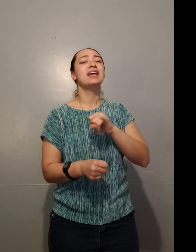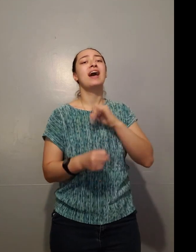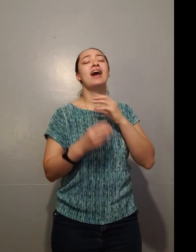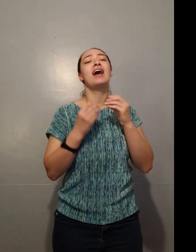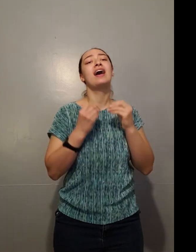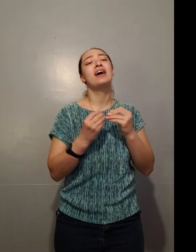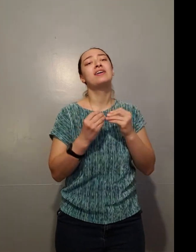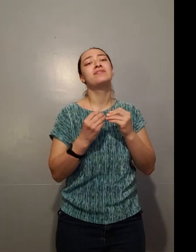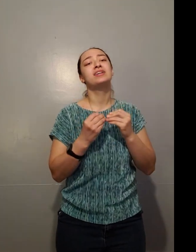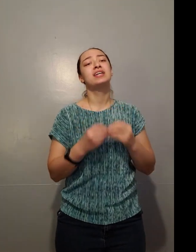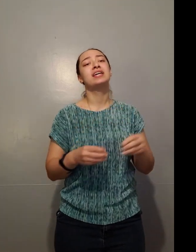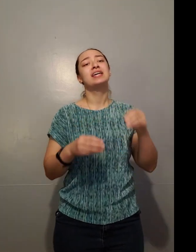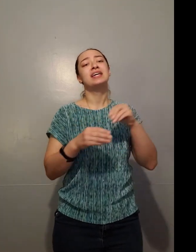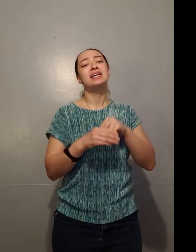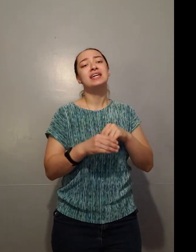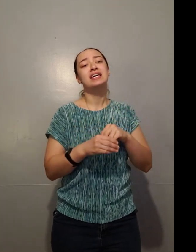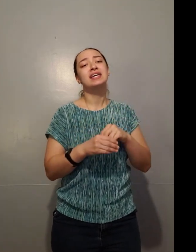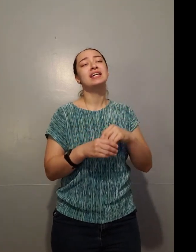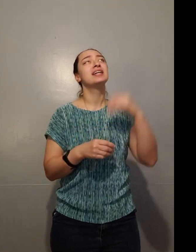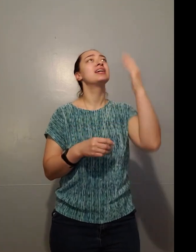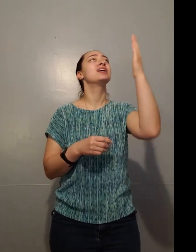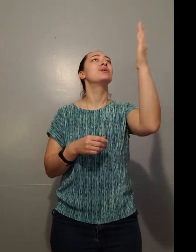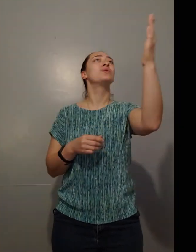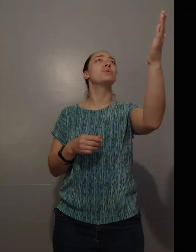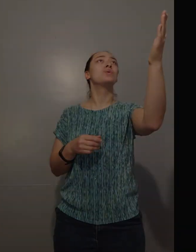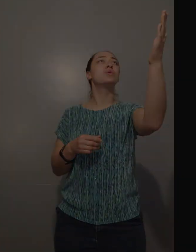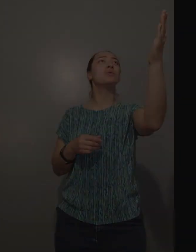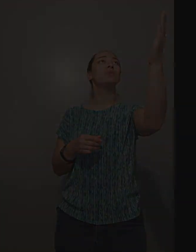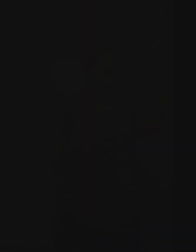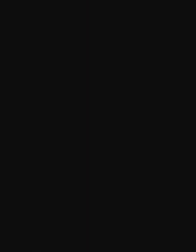I have When you love you You sing for at